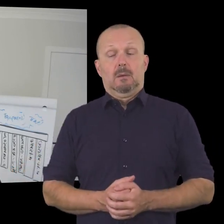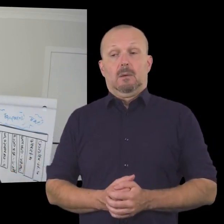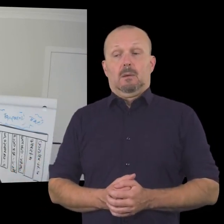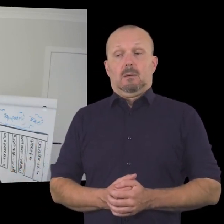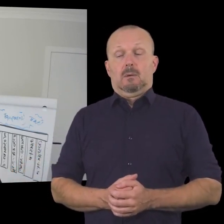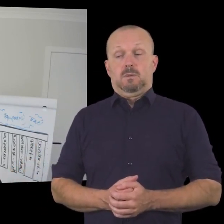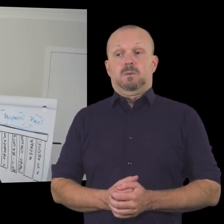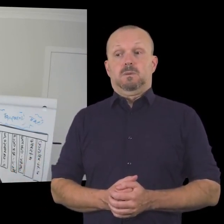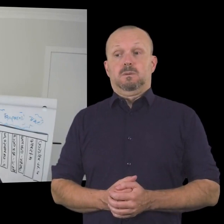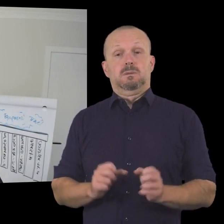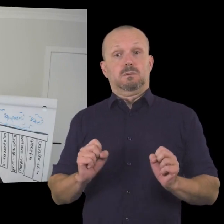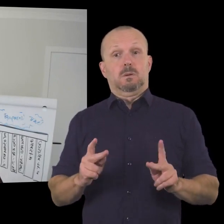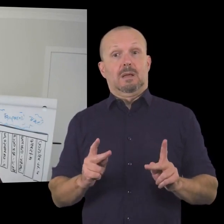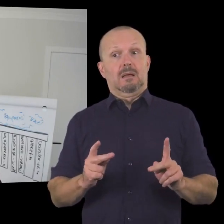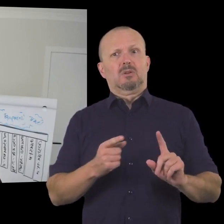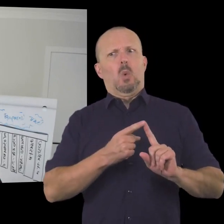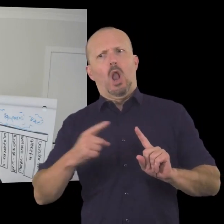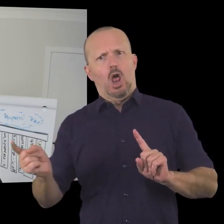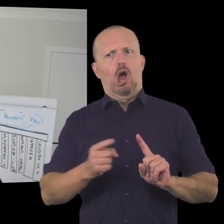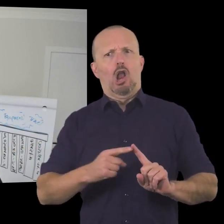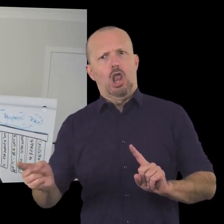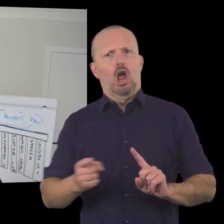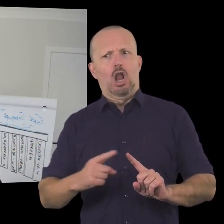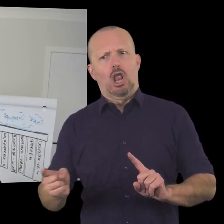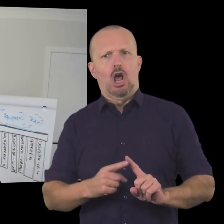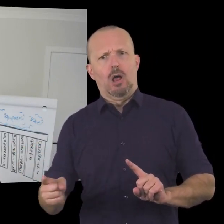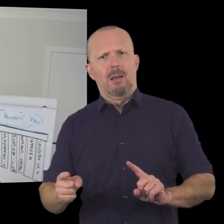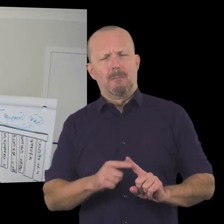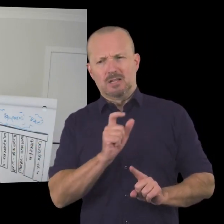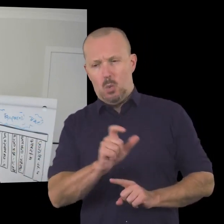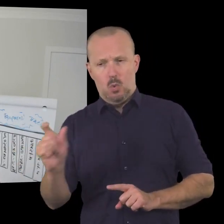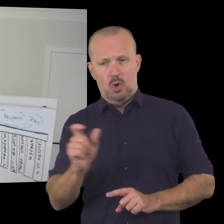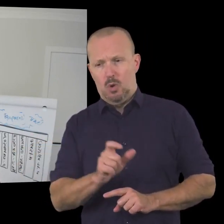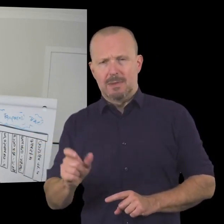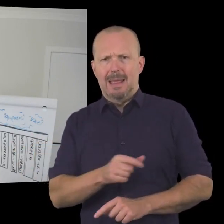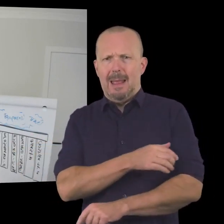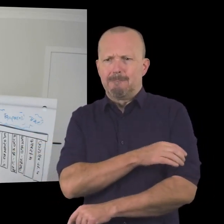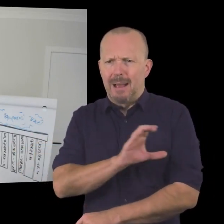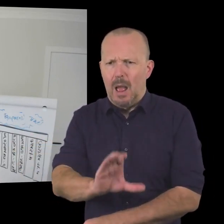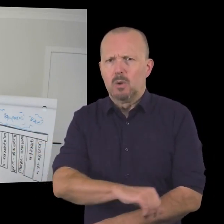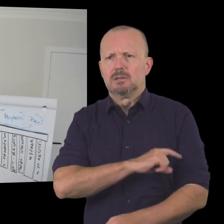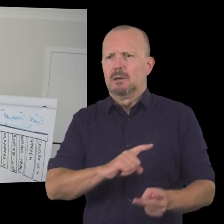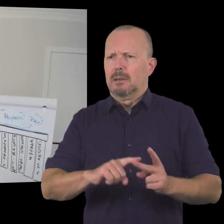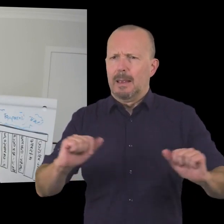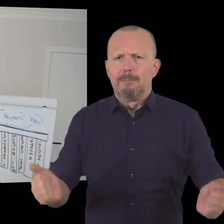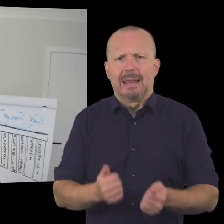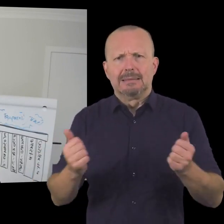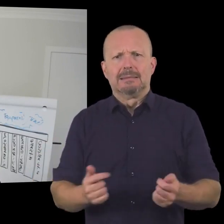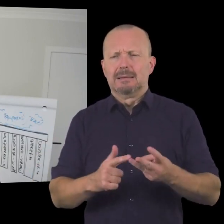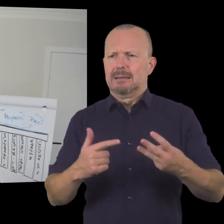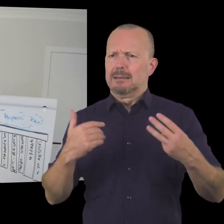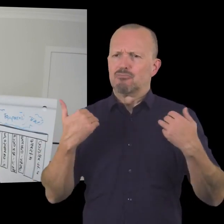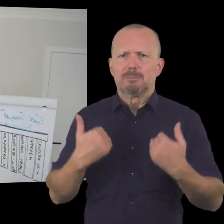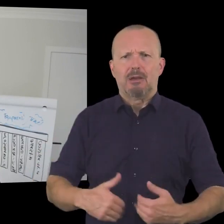long that we definition or that we crafting of their uh of their vision and it's got lots of big jargony words so empowered